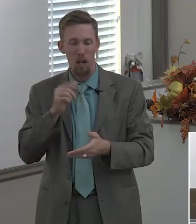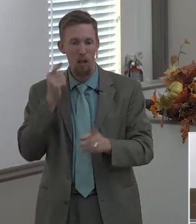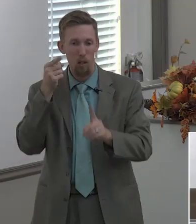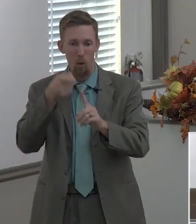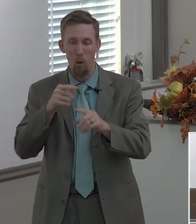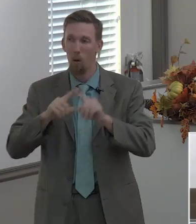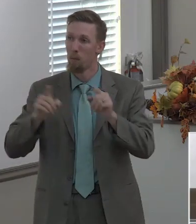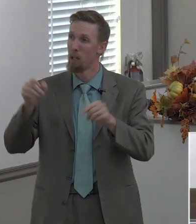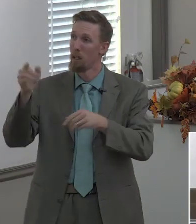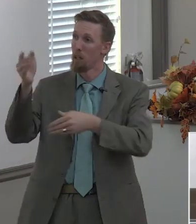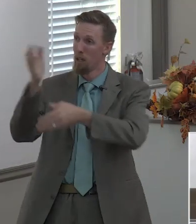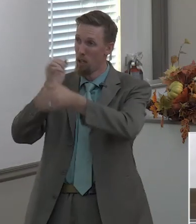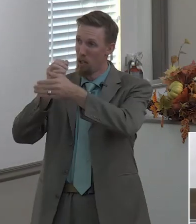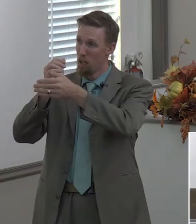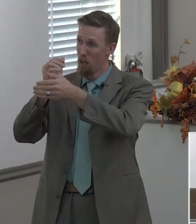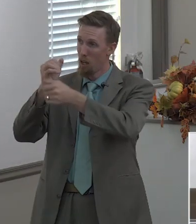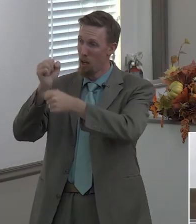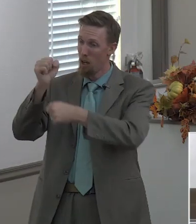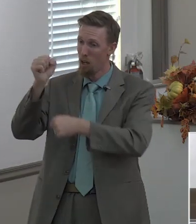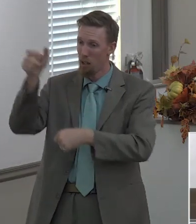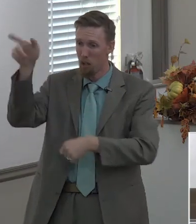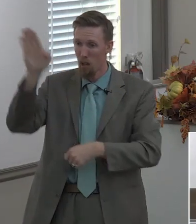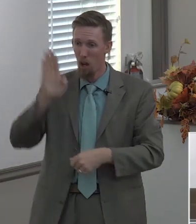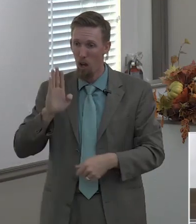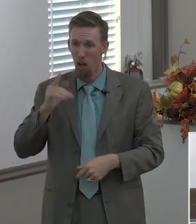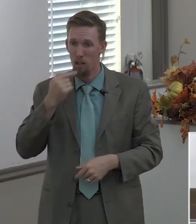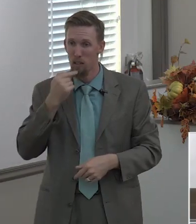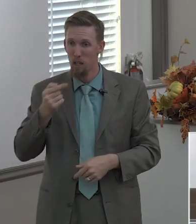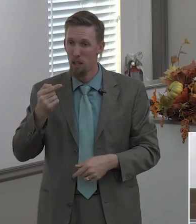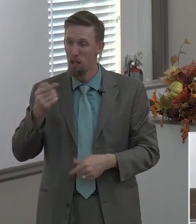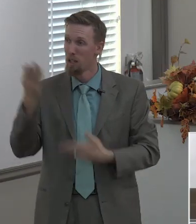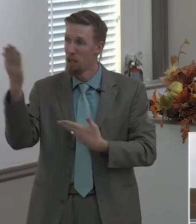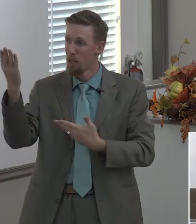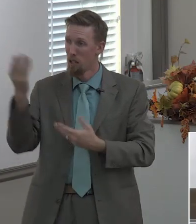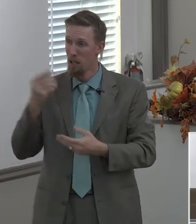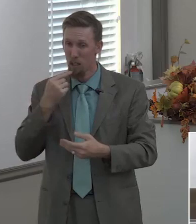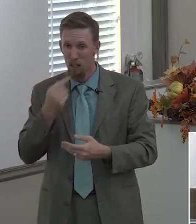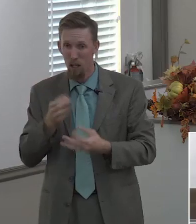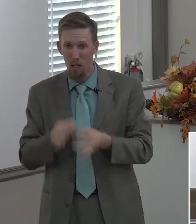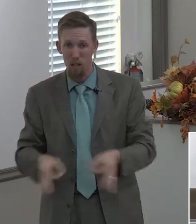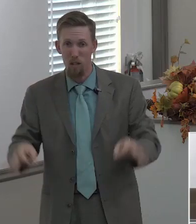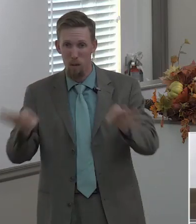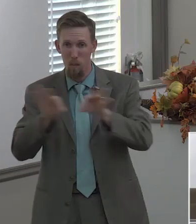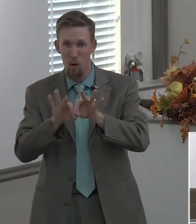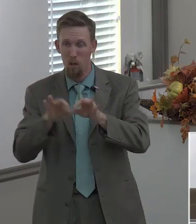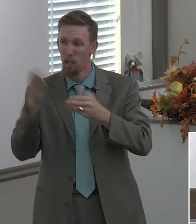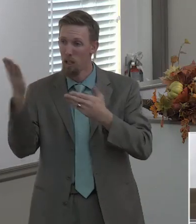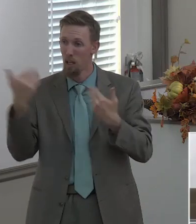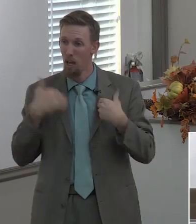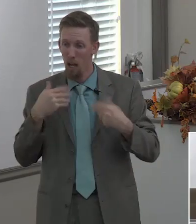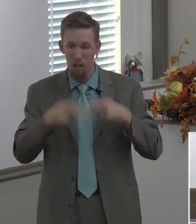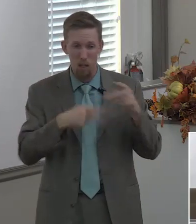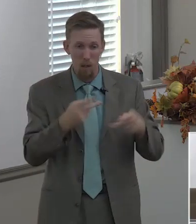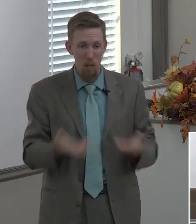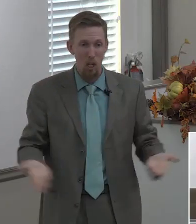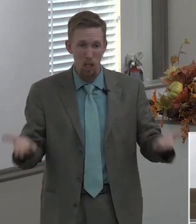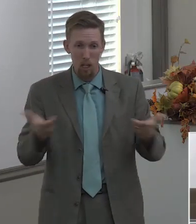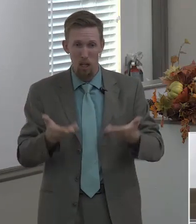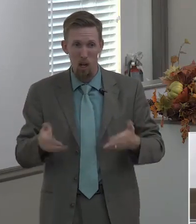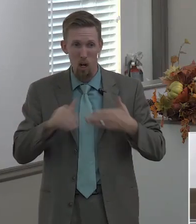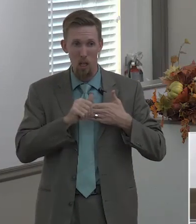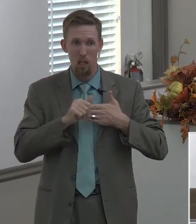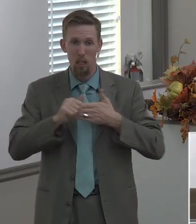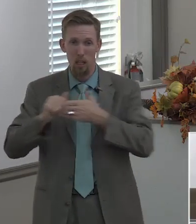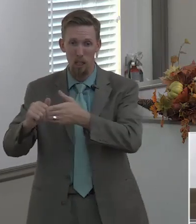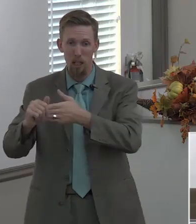our heavenly father has said it's important that i have under shepherds down here pastoring the flock of god